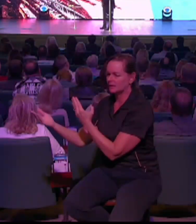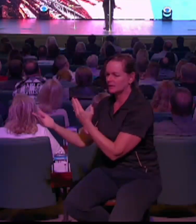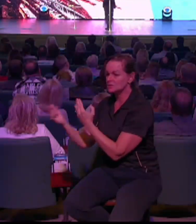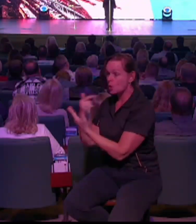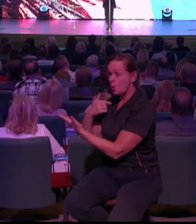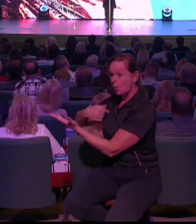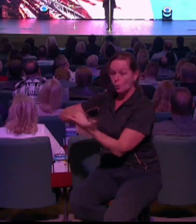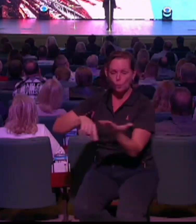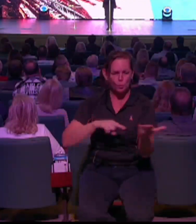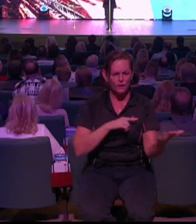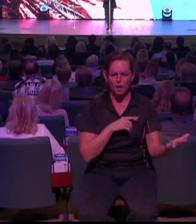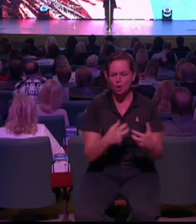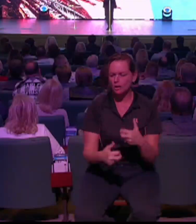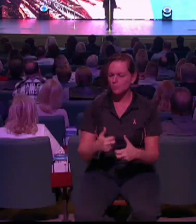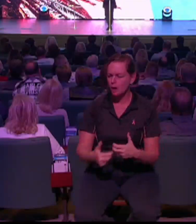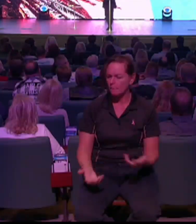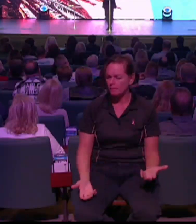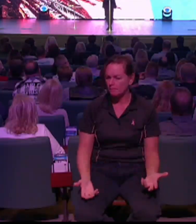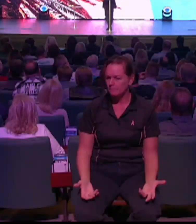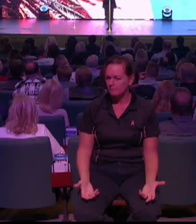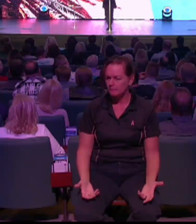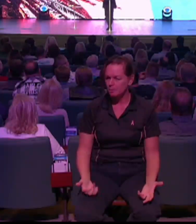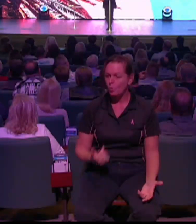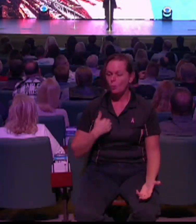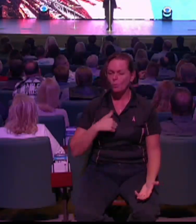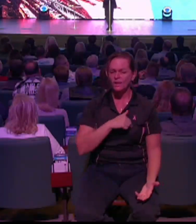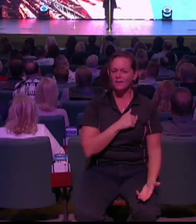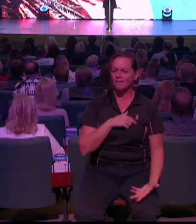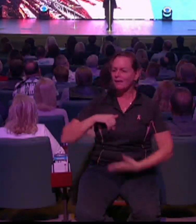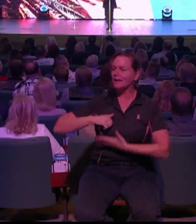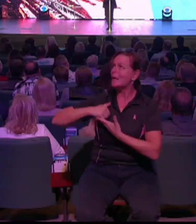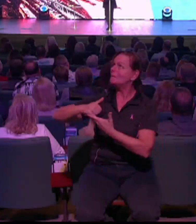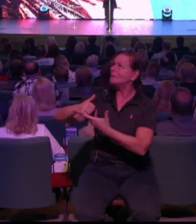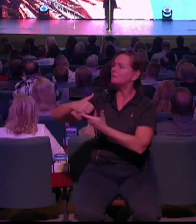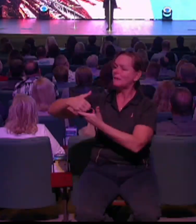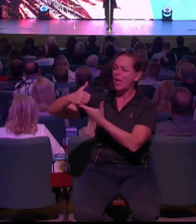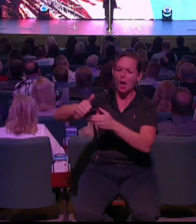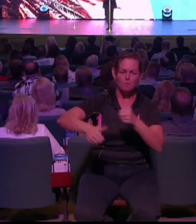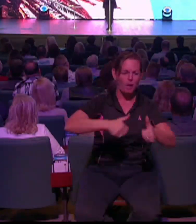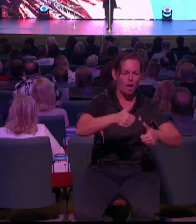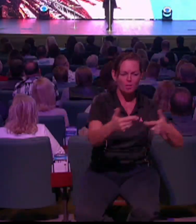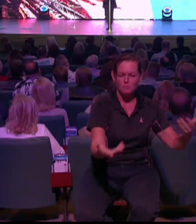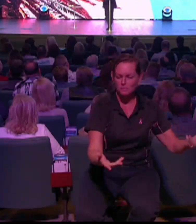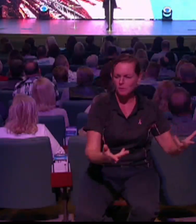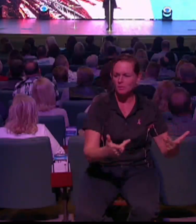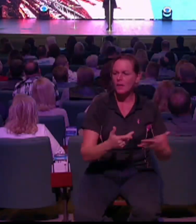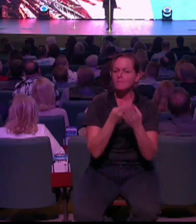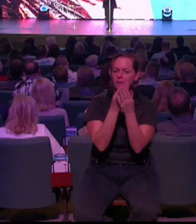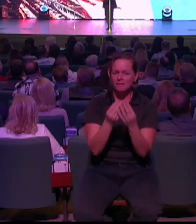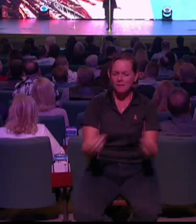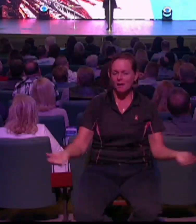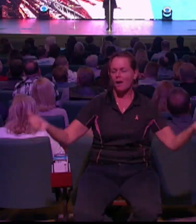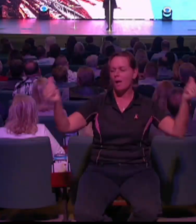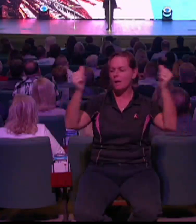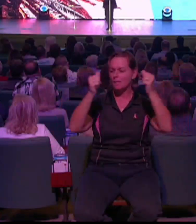Next step to having the best year ever is you need to write it down. You need to write it down.